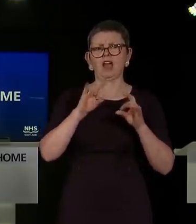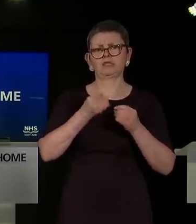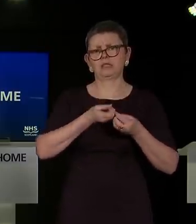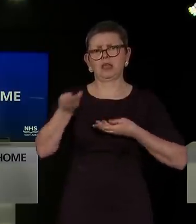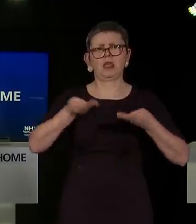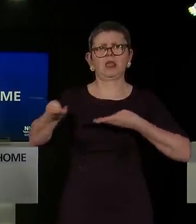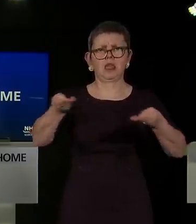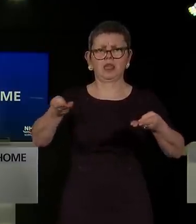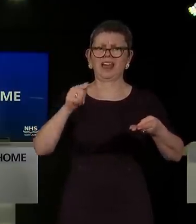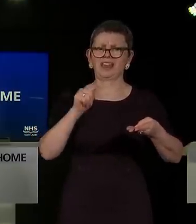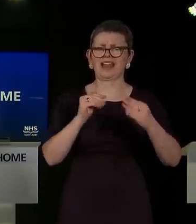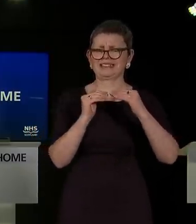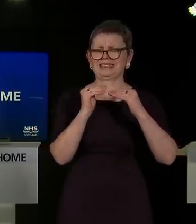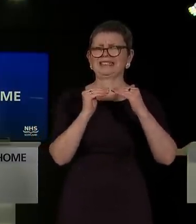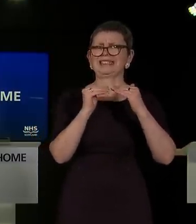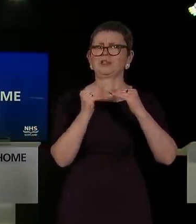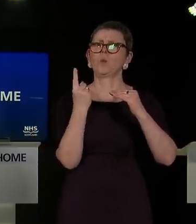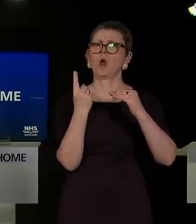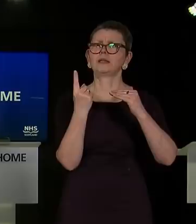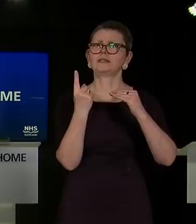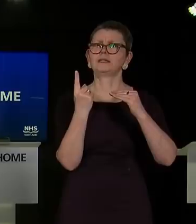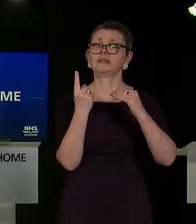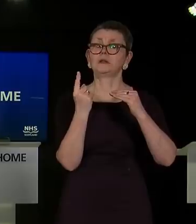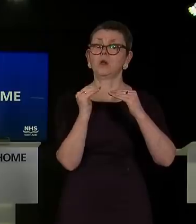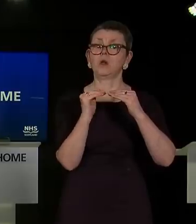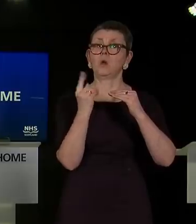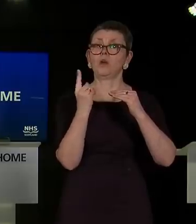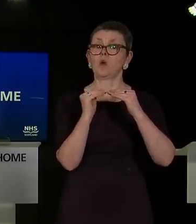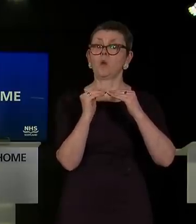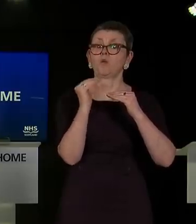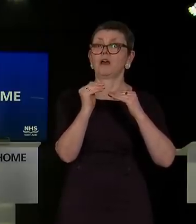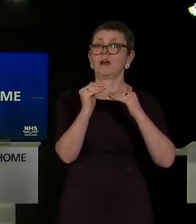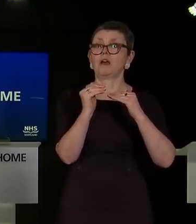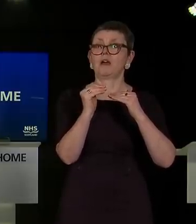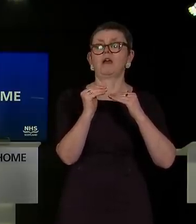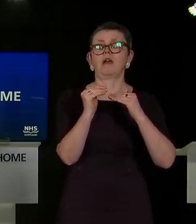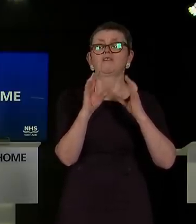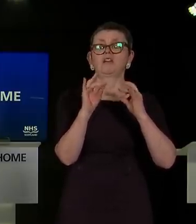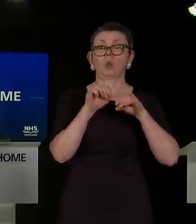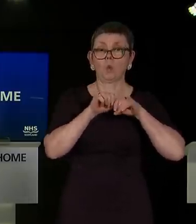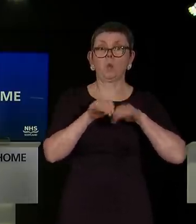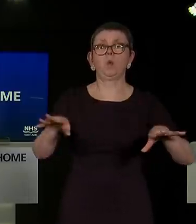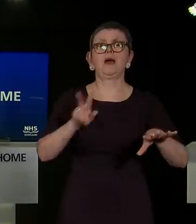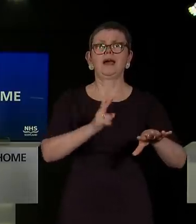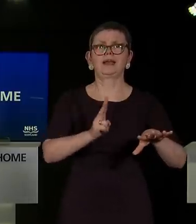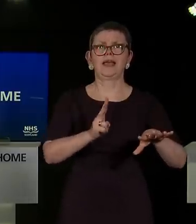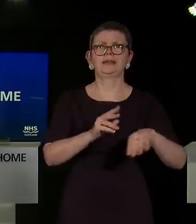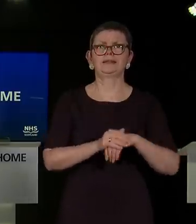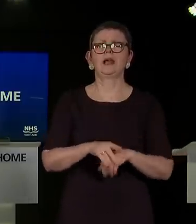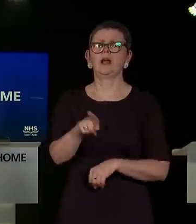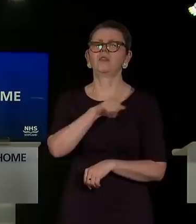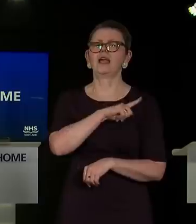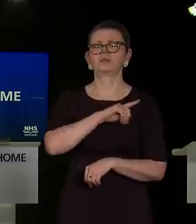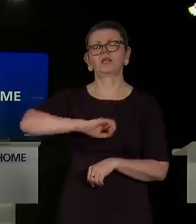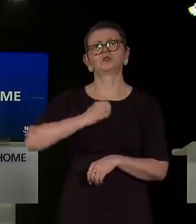is still uncomfortably close to one. If it exceeds one, the virus could rapidly take off again. That's